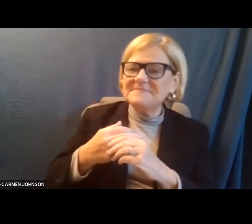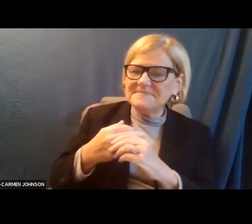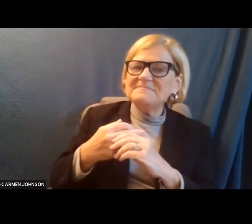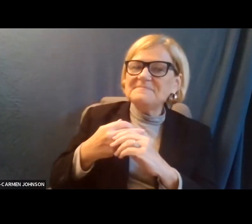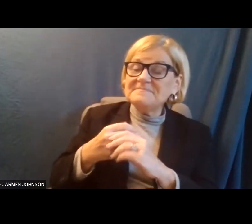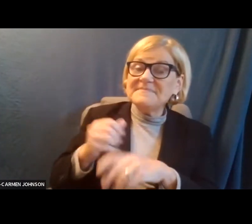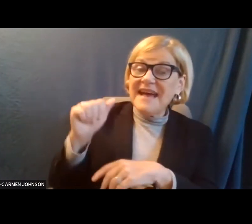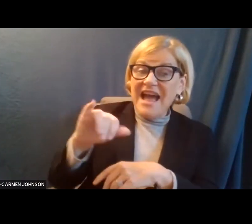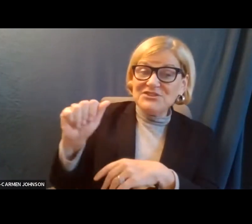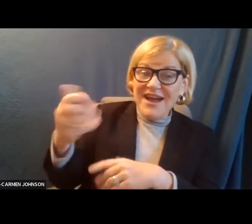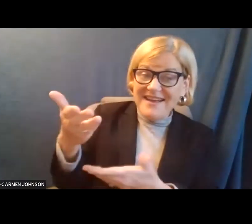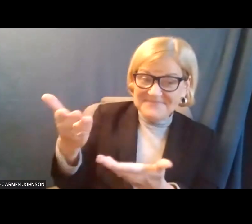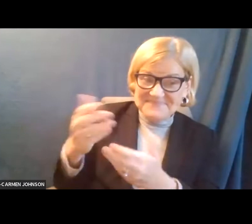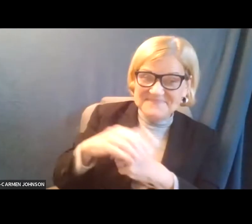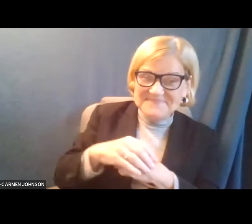Aja.